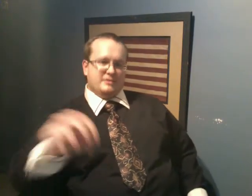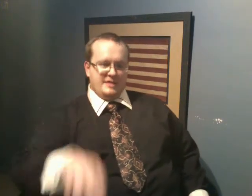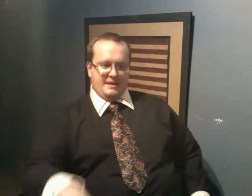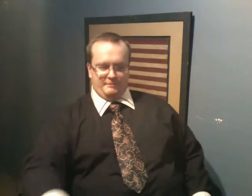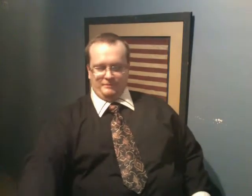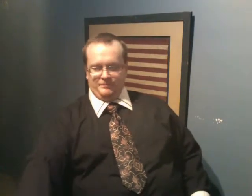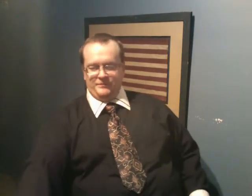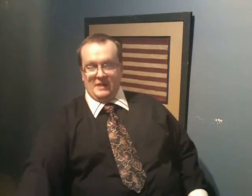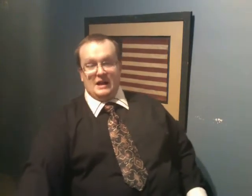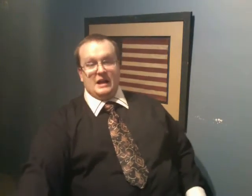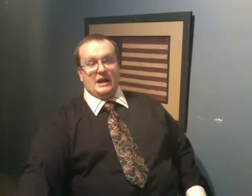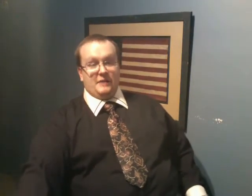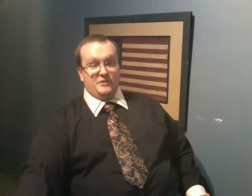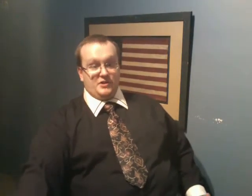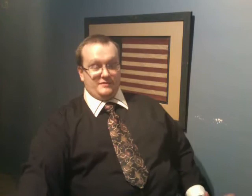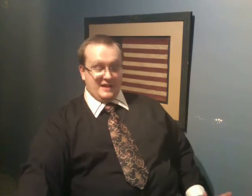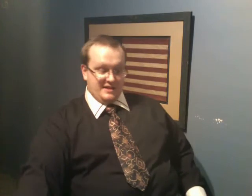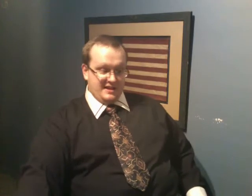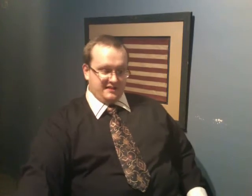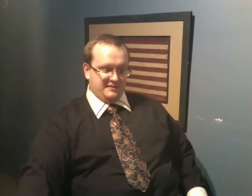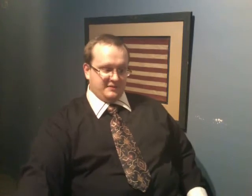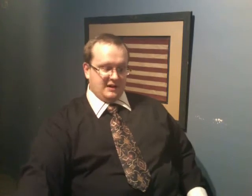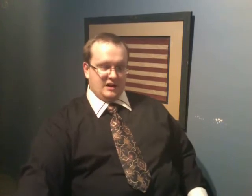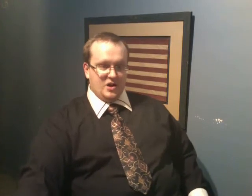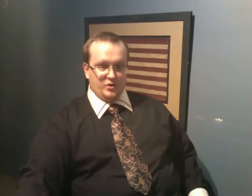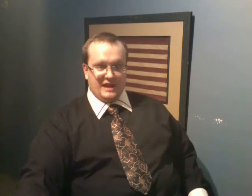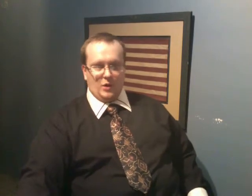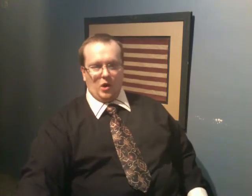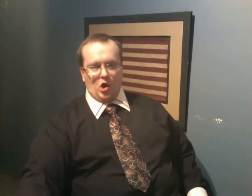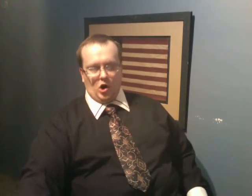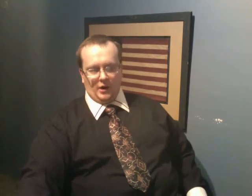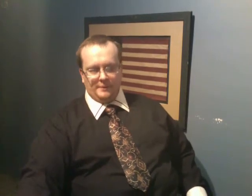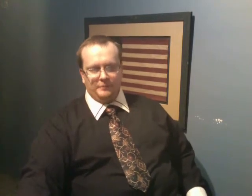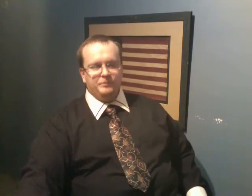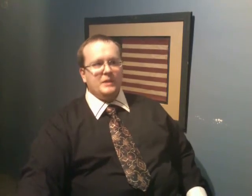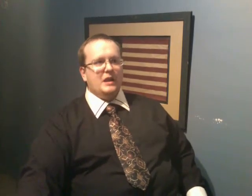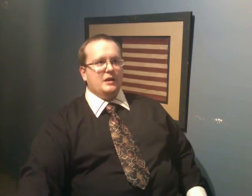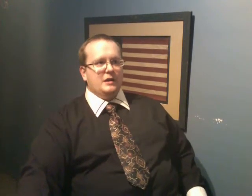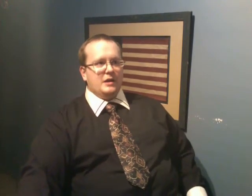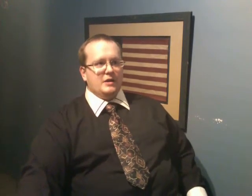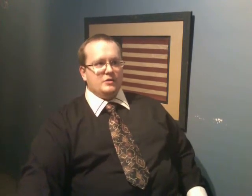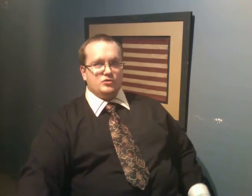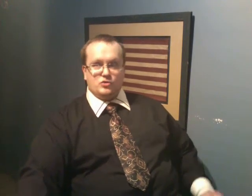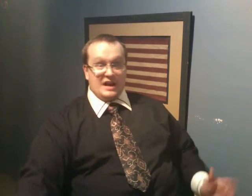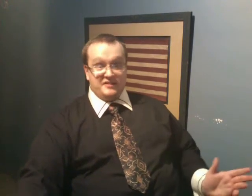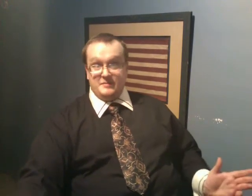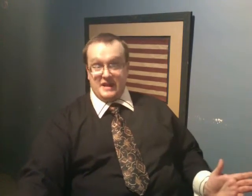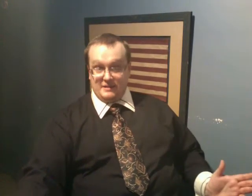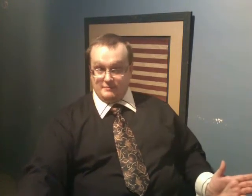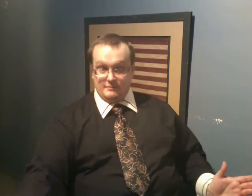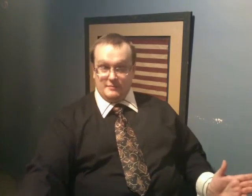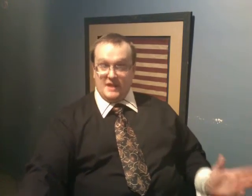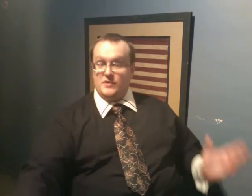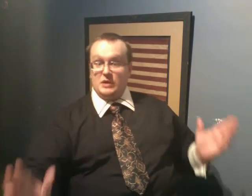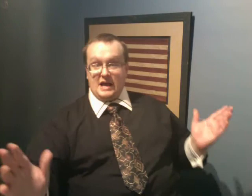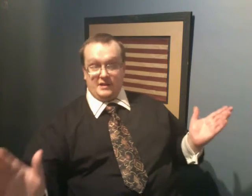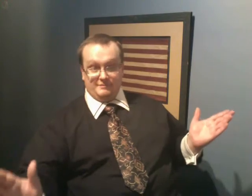from them. After you've done this for God knows how long, try to submit it, if you like.